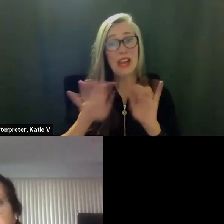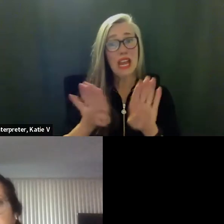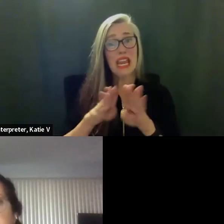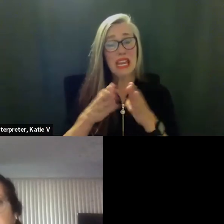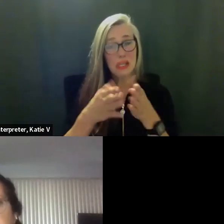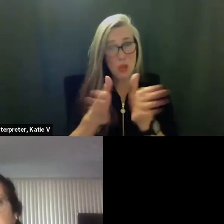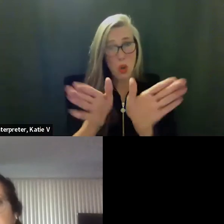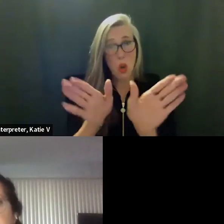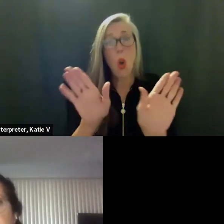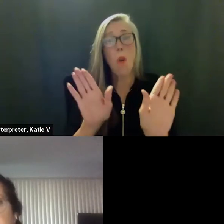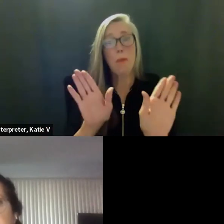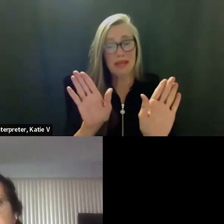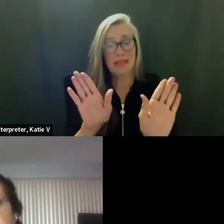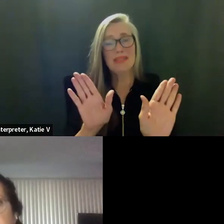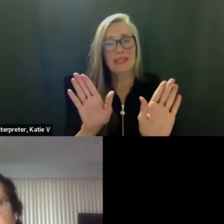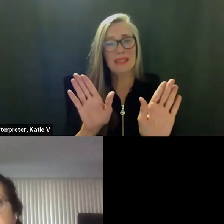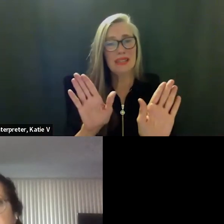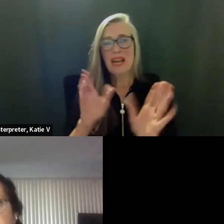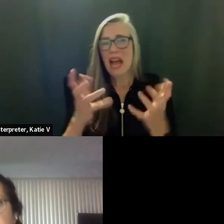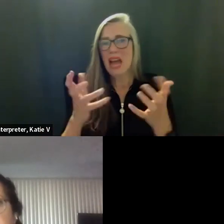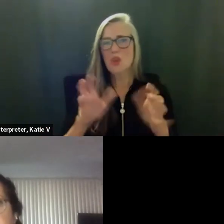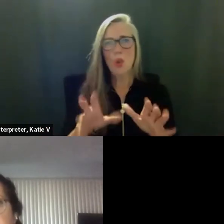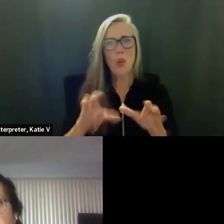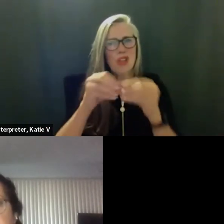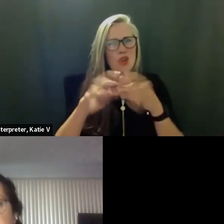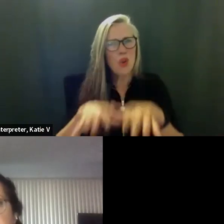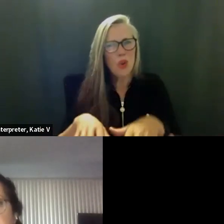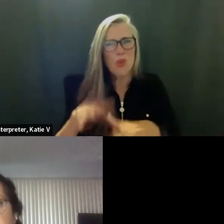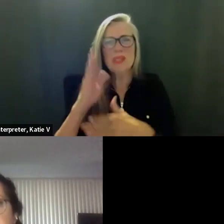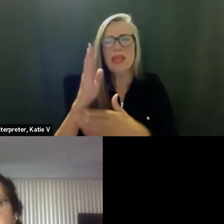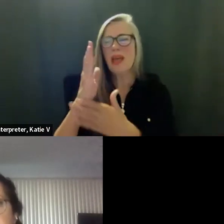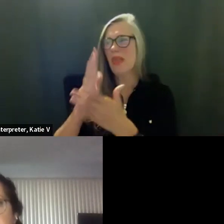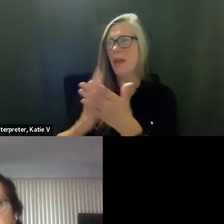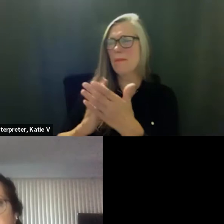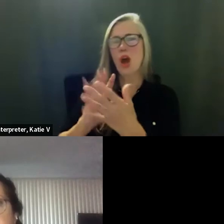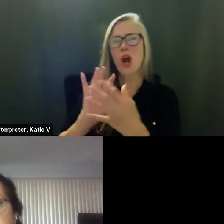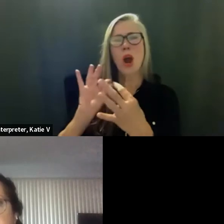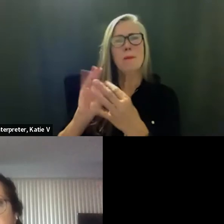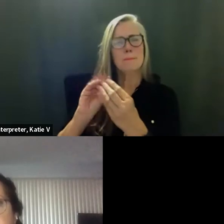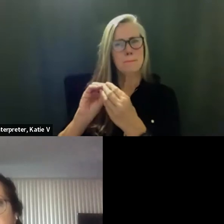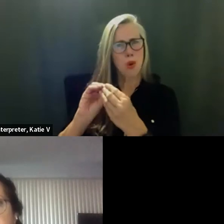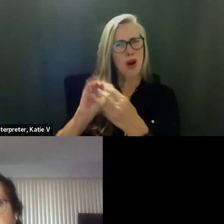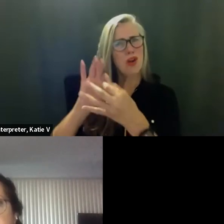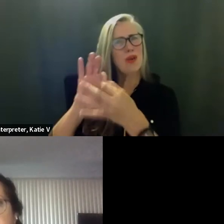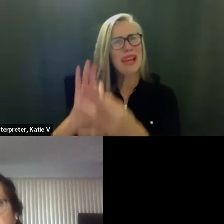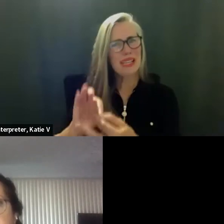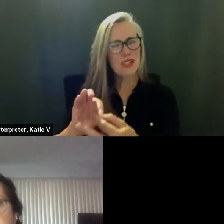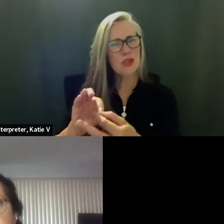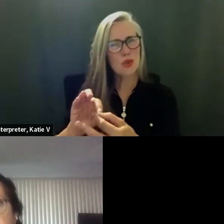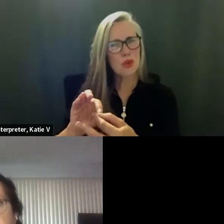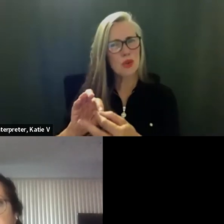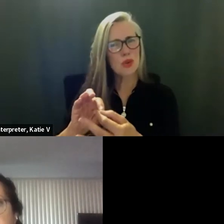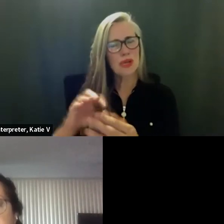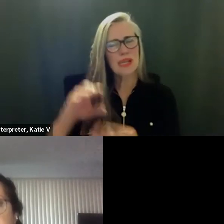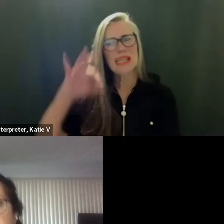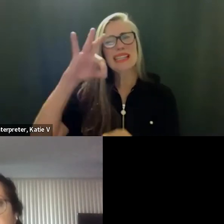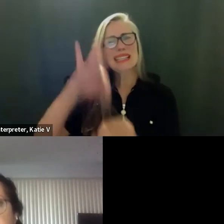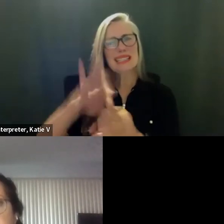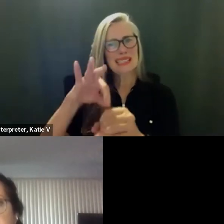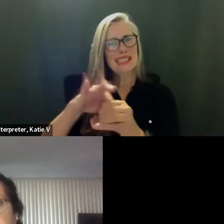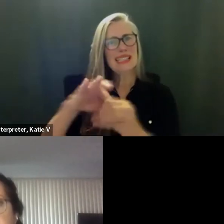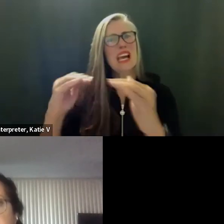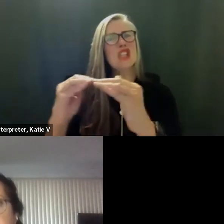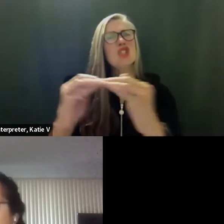that we're not losing that democratic piece that people still have the opportunity to listen to their representatives or potential representatives and they have the